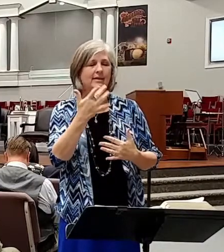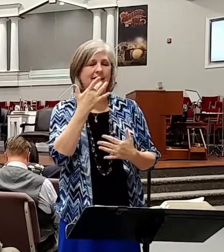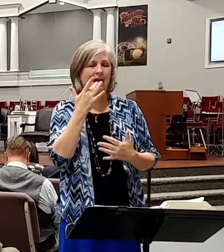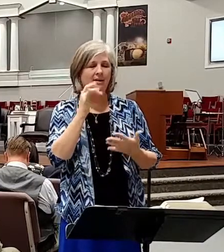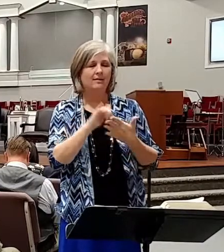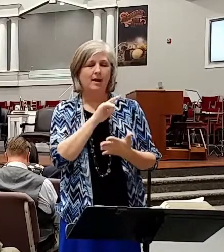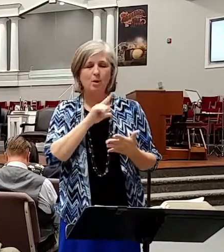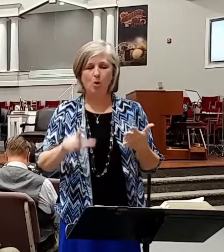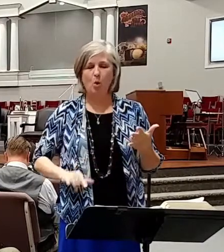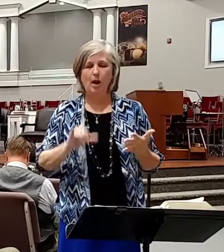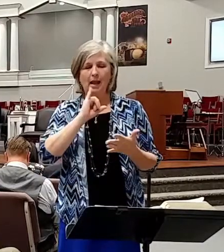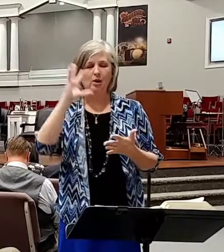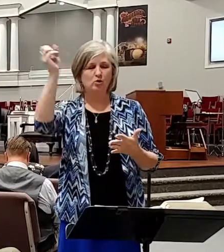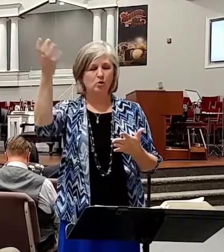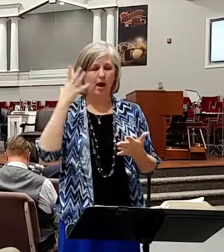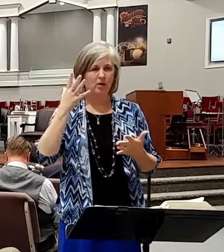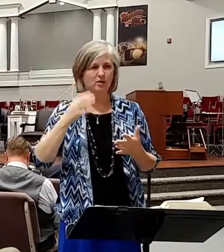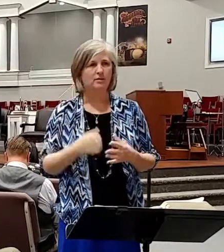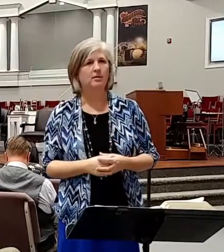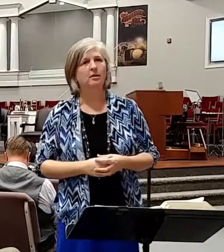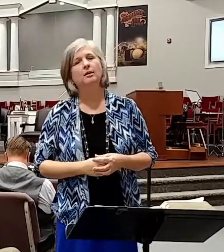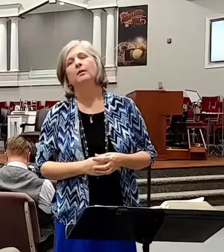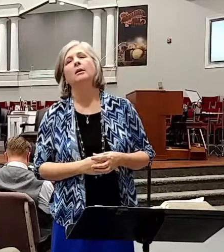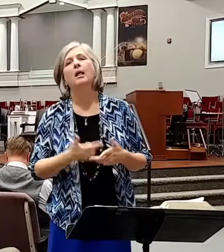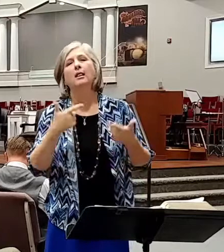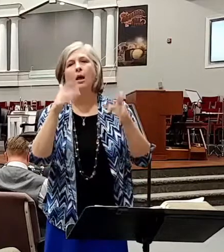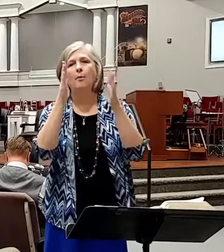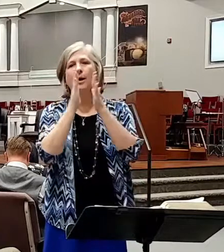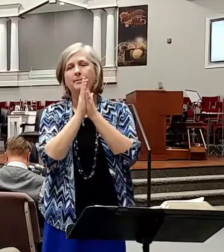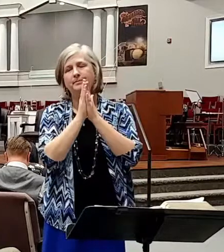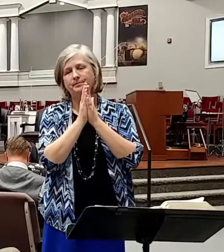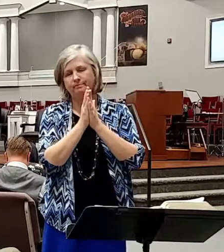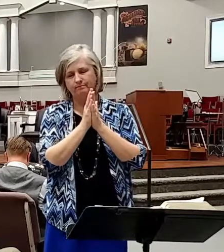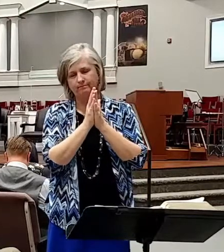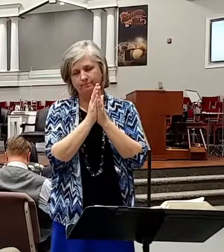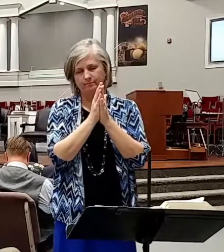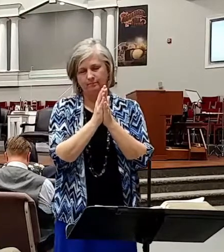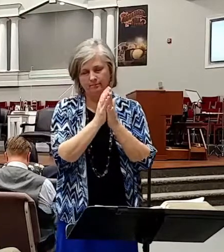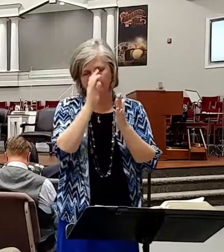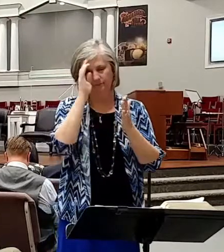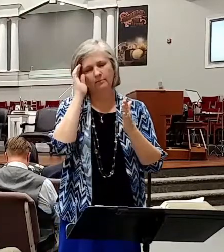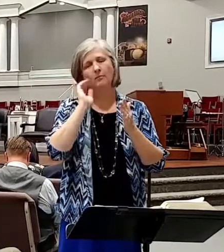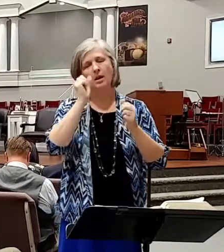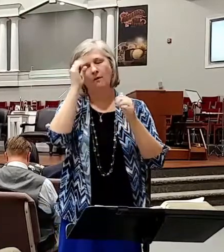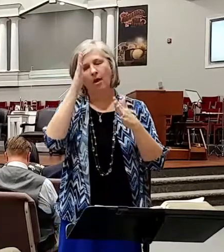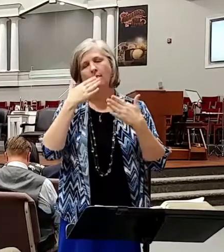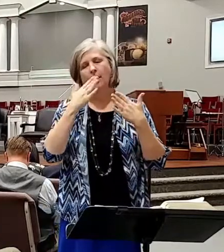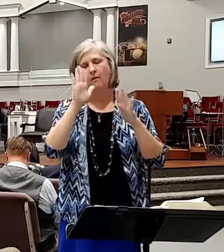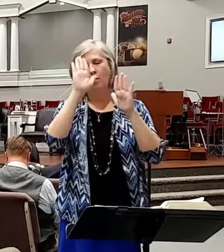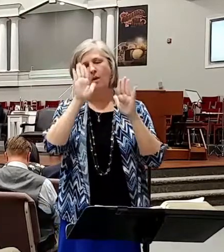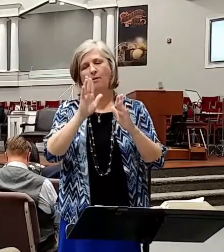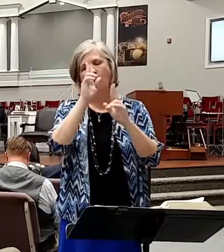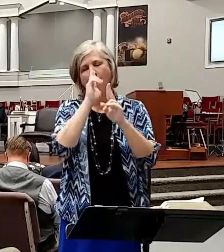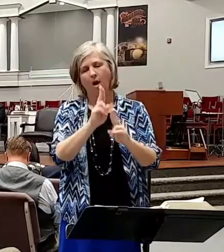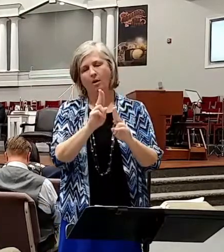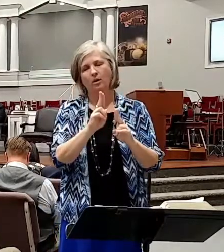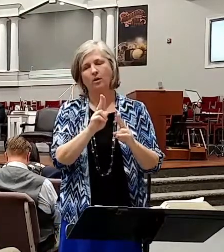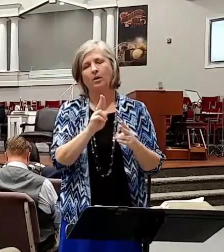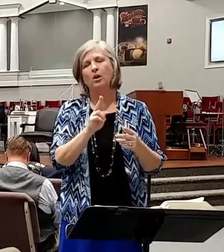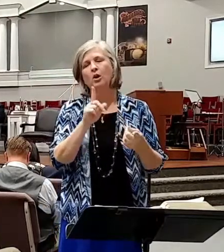the Lord is gracious. Would you join me in prayer? Father, thank you again for the wonderful honor and privilege that's mine to be in this pulpit.